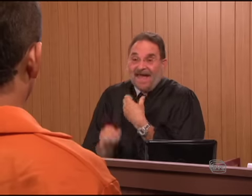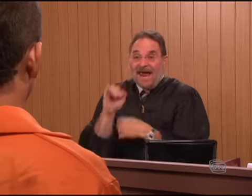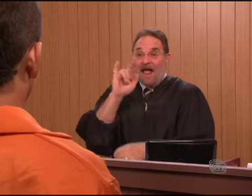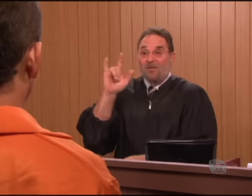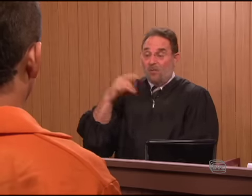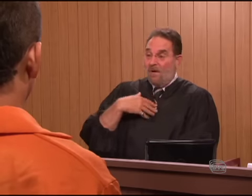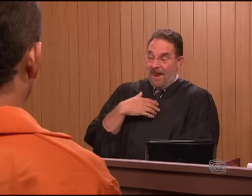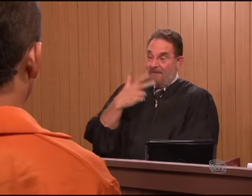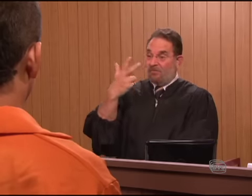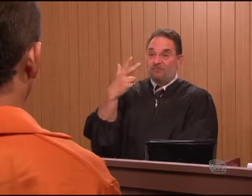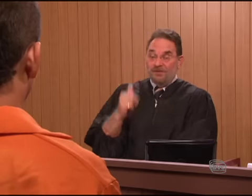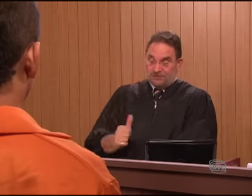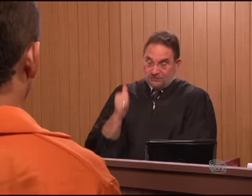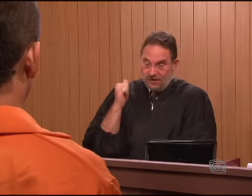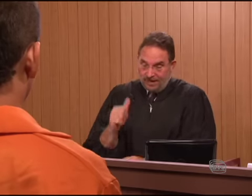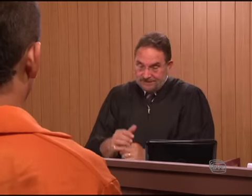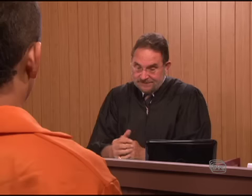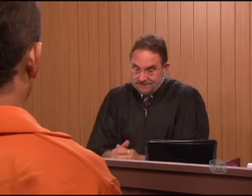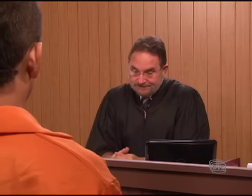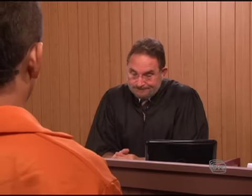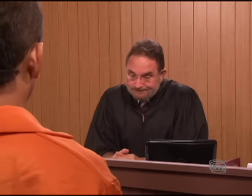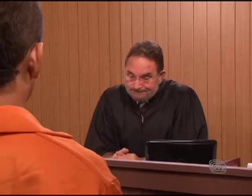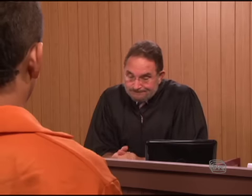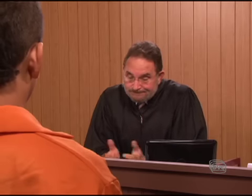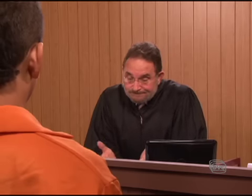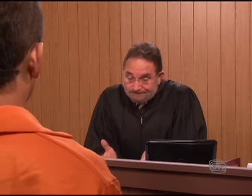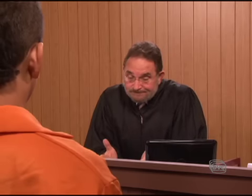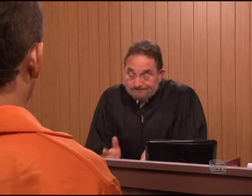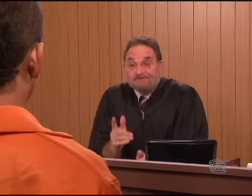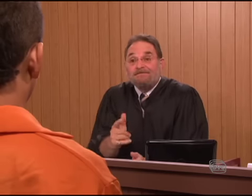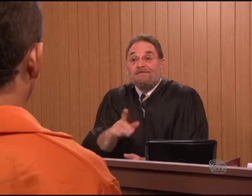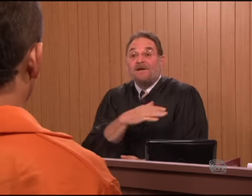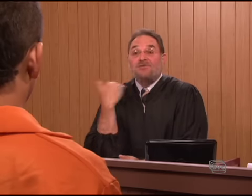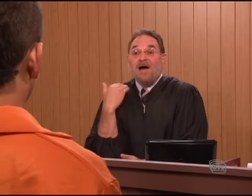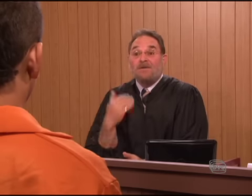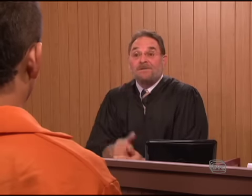Illinois law has three strikes, and you're out.